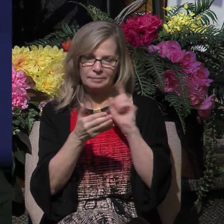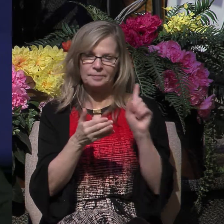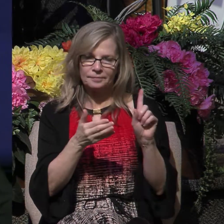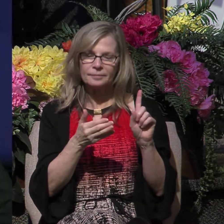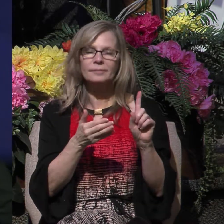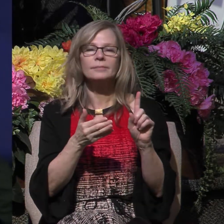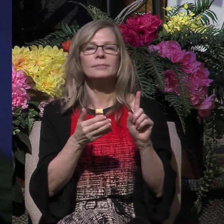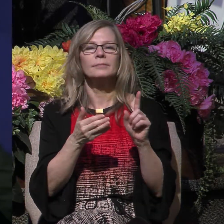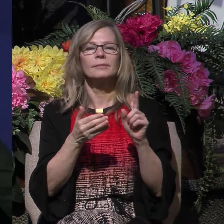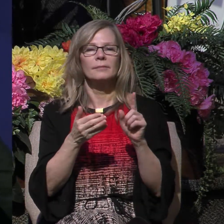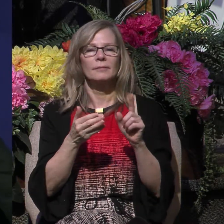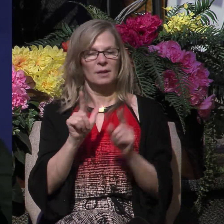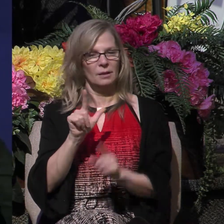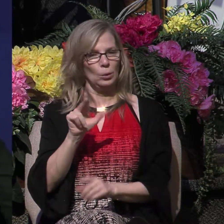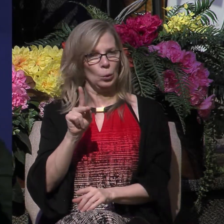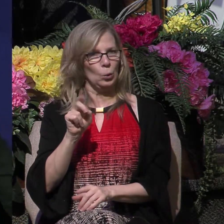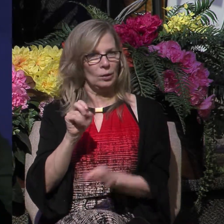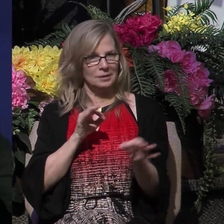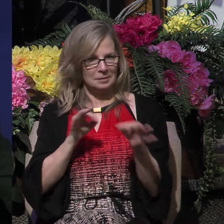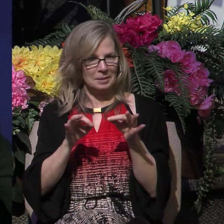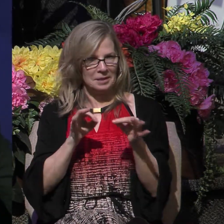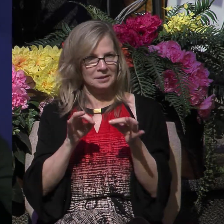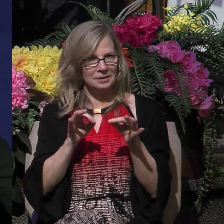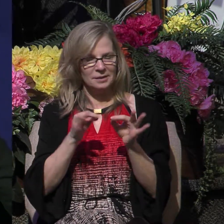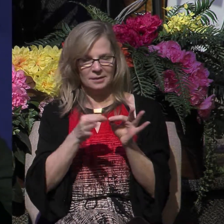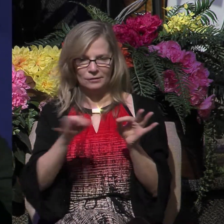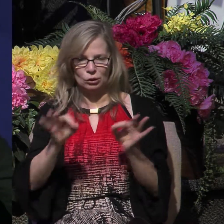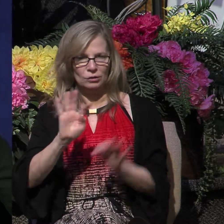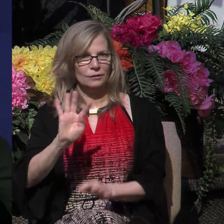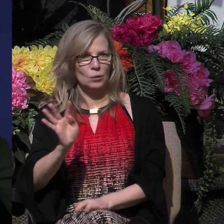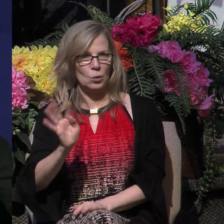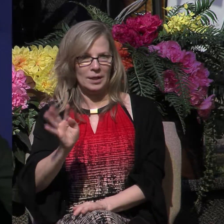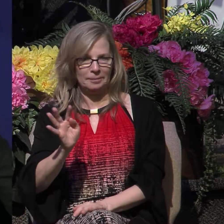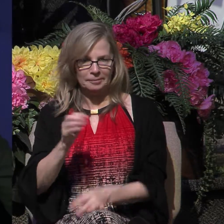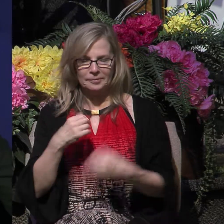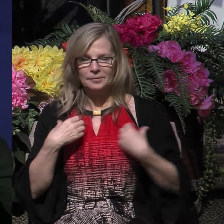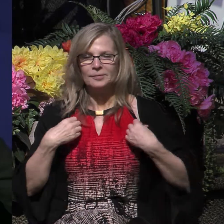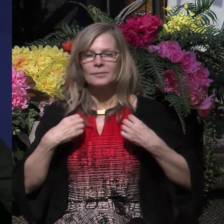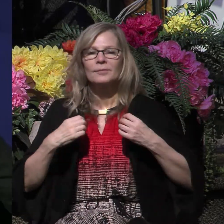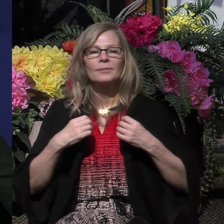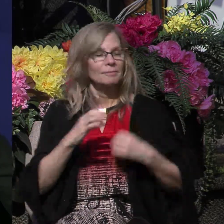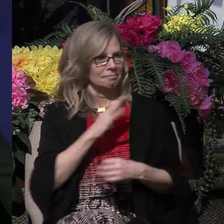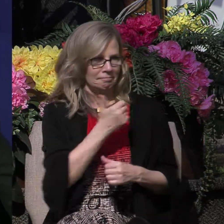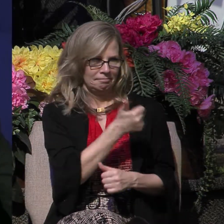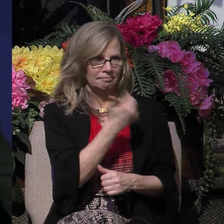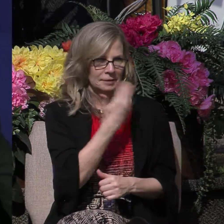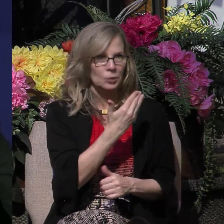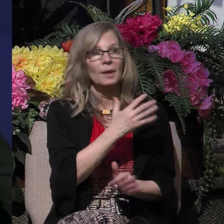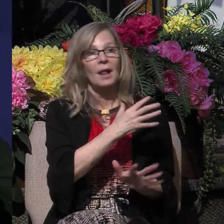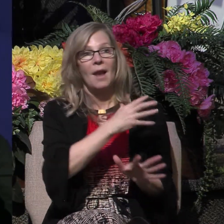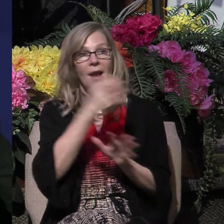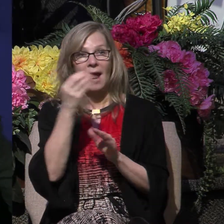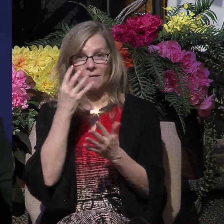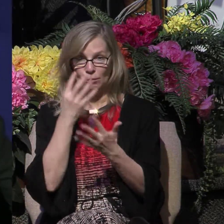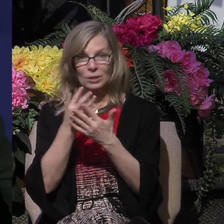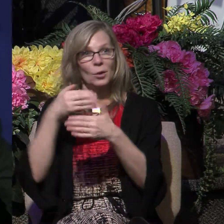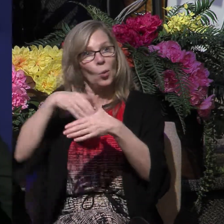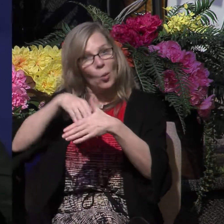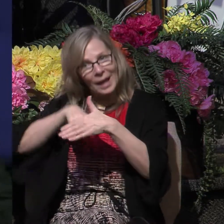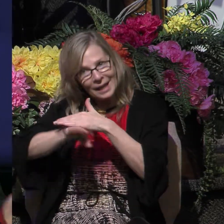about as he closes this chapter with verse 40. They went out of the prison and entered the house of Lydia. And when